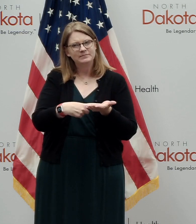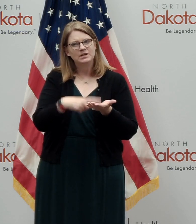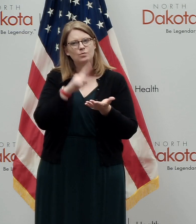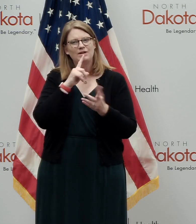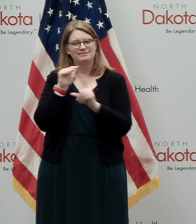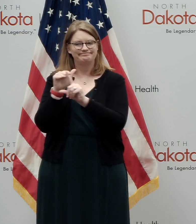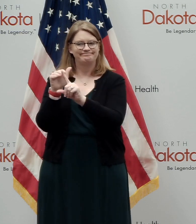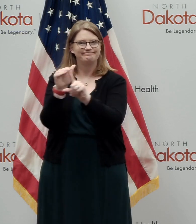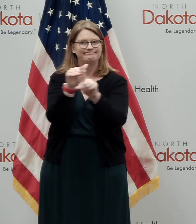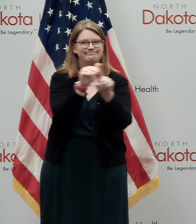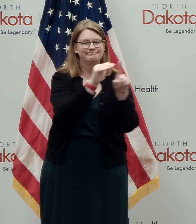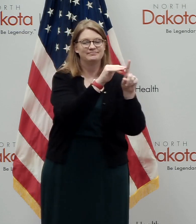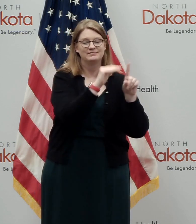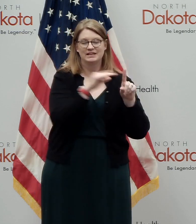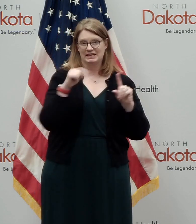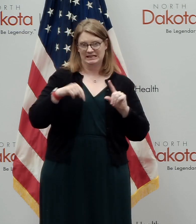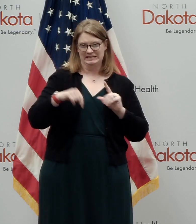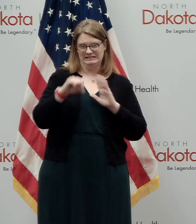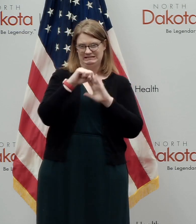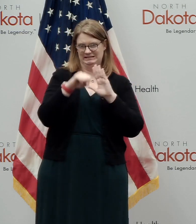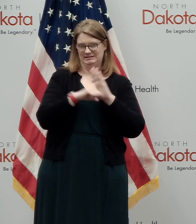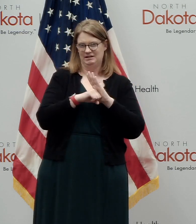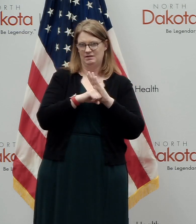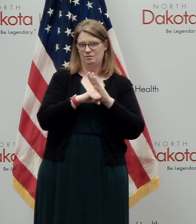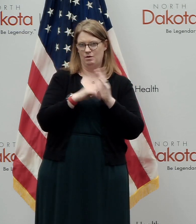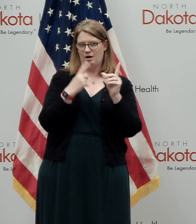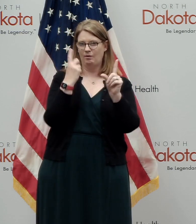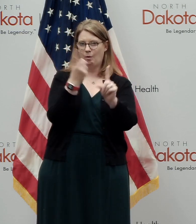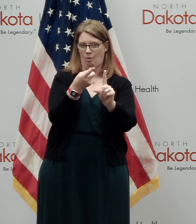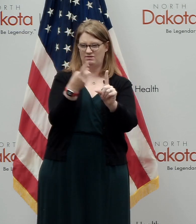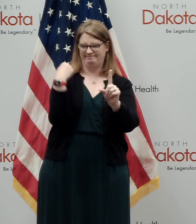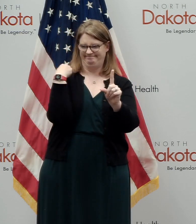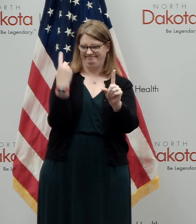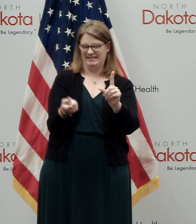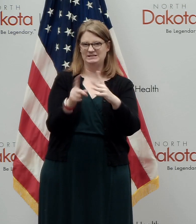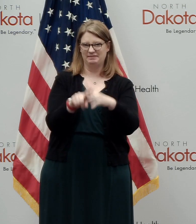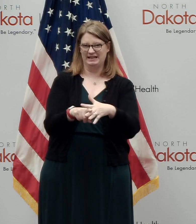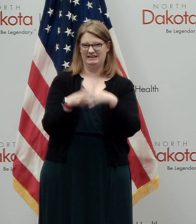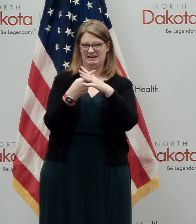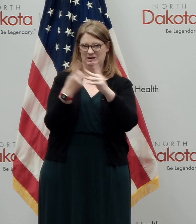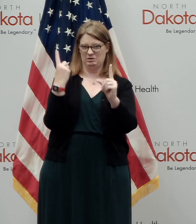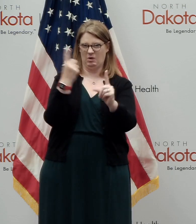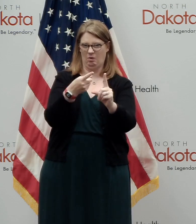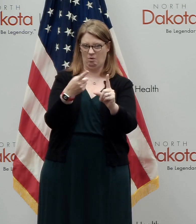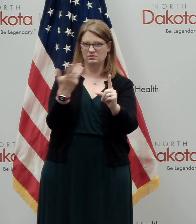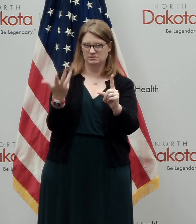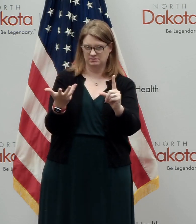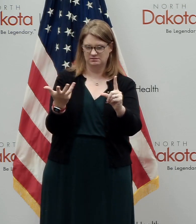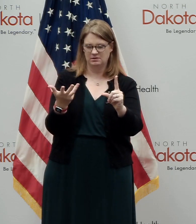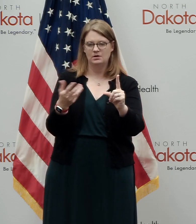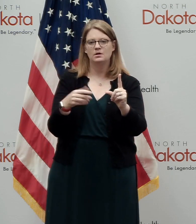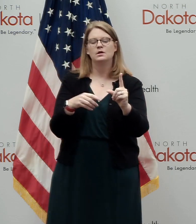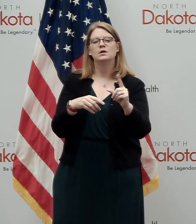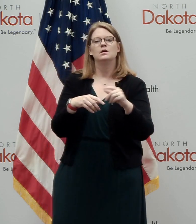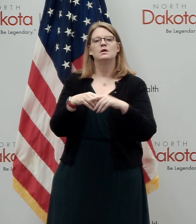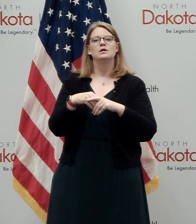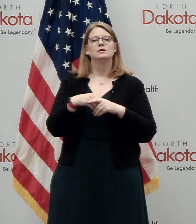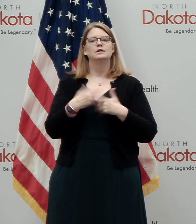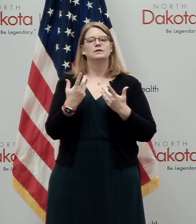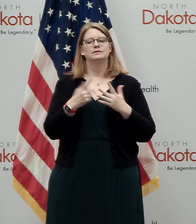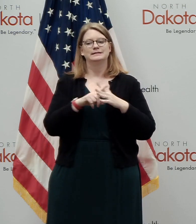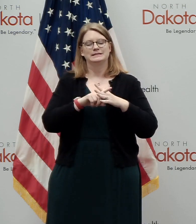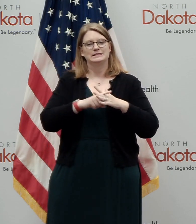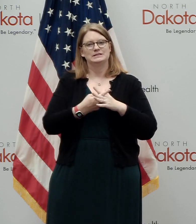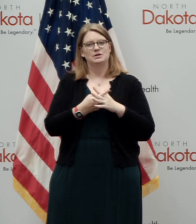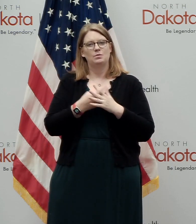remind ourselves as a state what our strategic goals have been and what our focus has been on since the start of the pandemic. So let's just